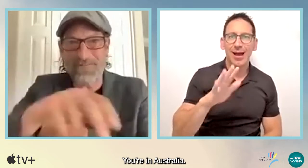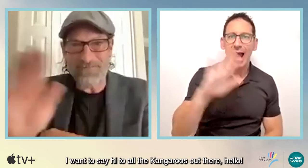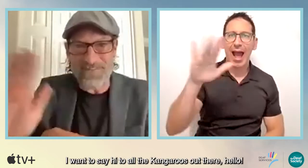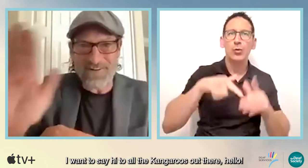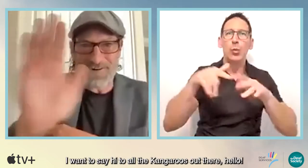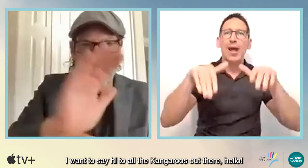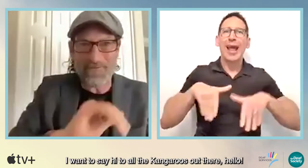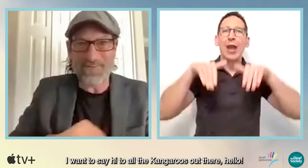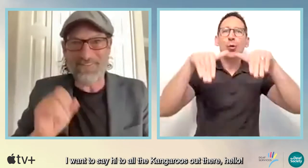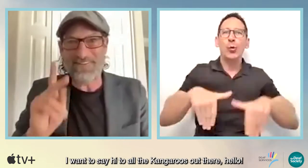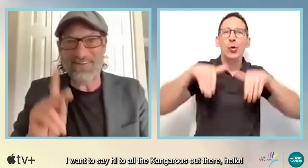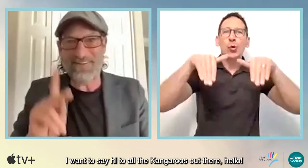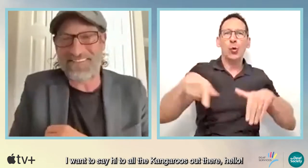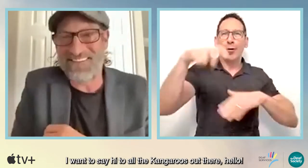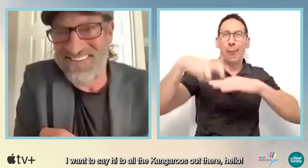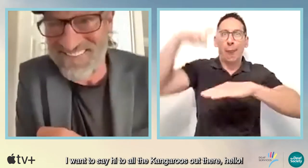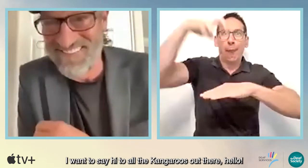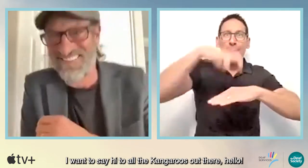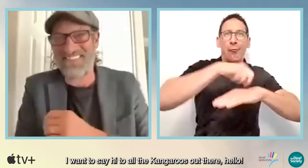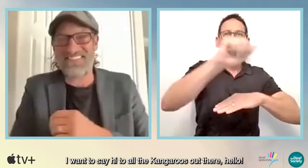the kangaroos out there. Hello.